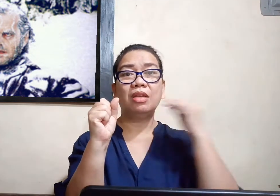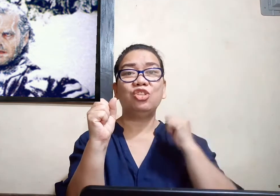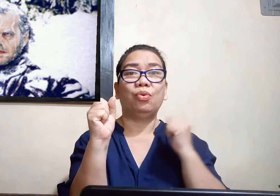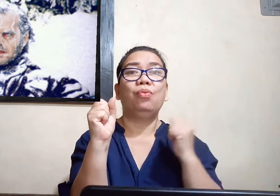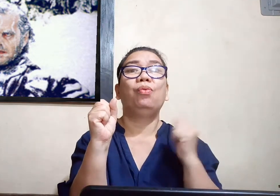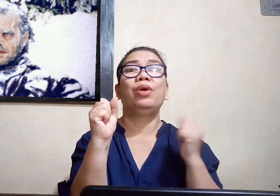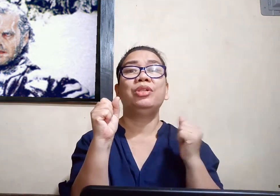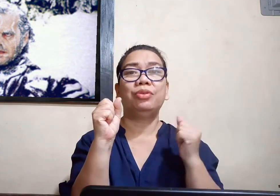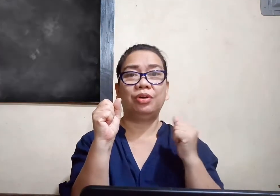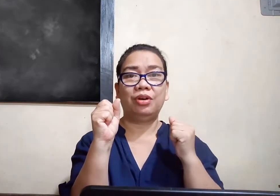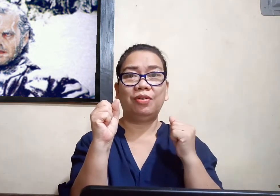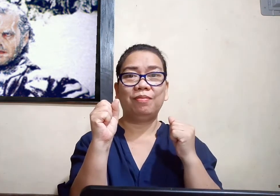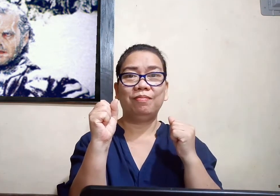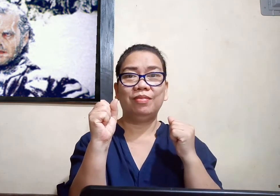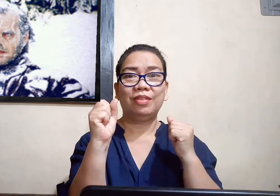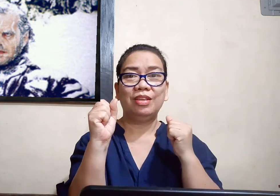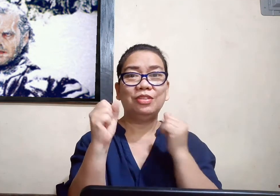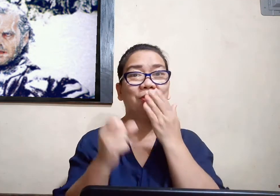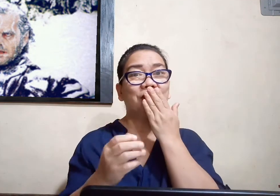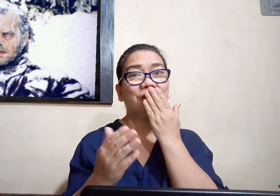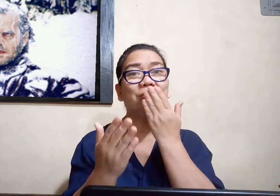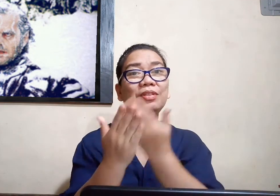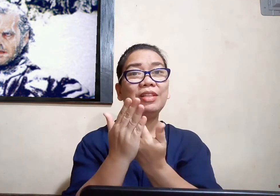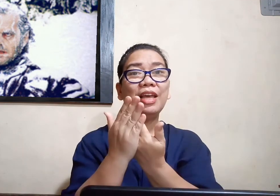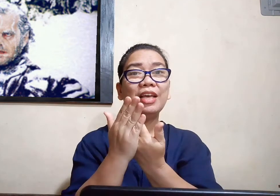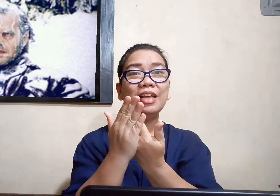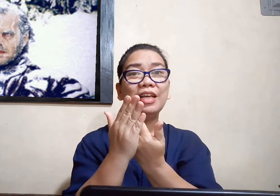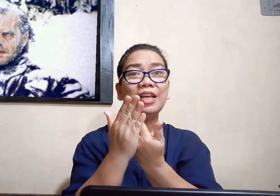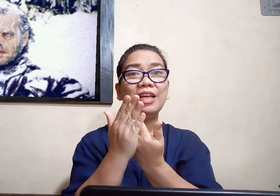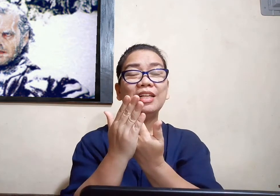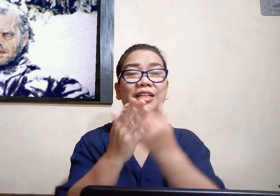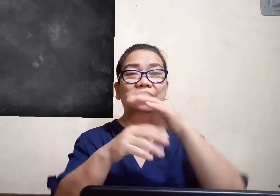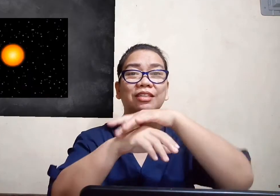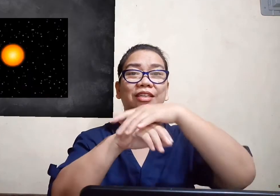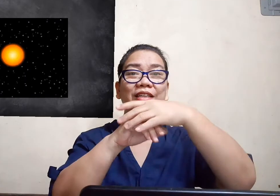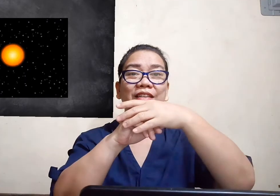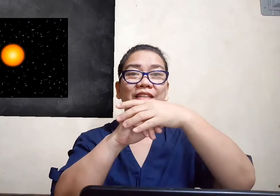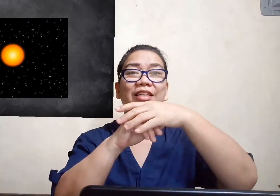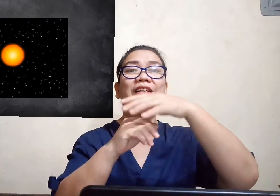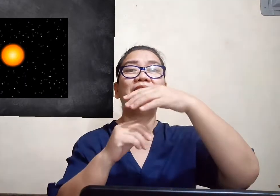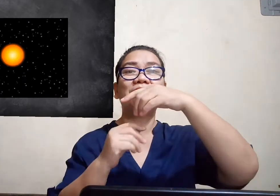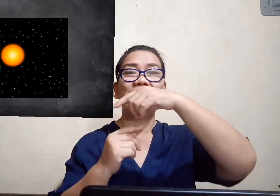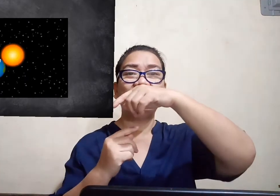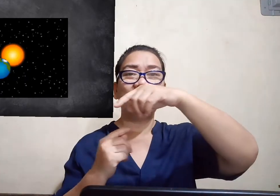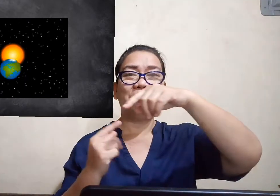winter so it's good thing that the Earth revolves